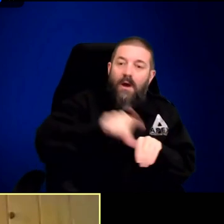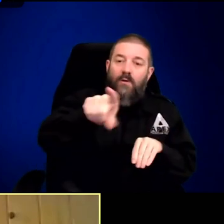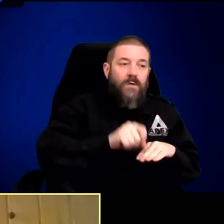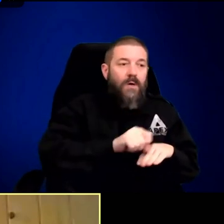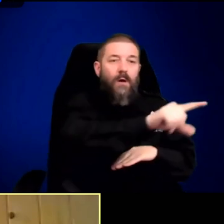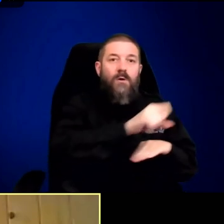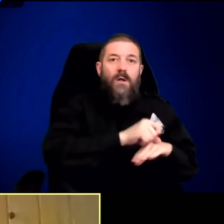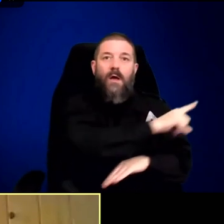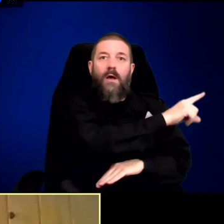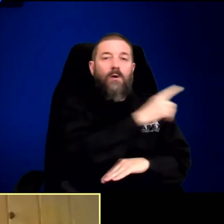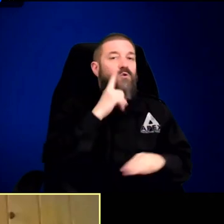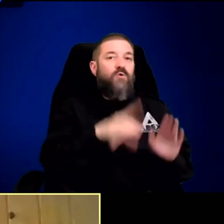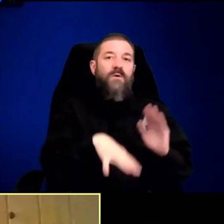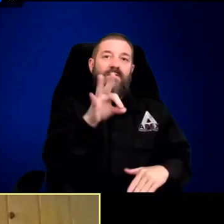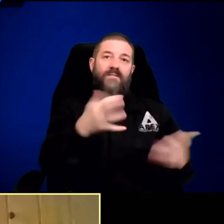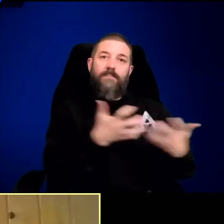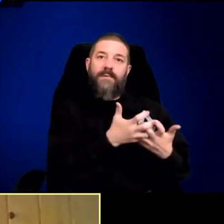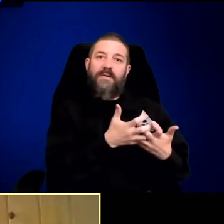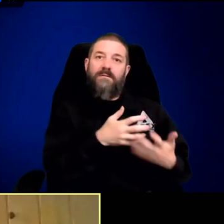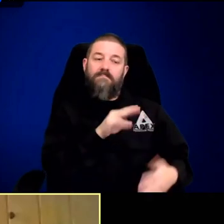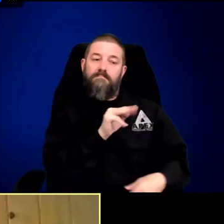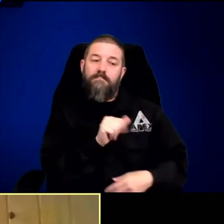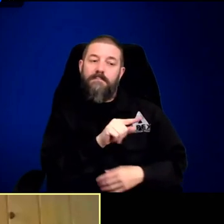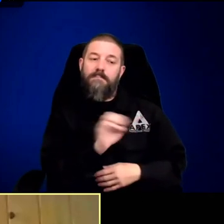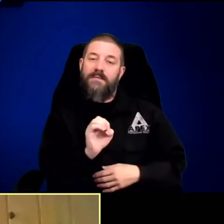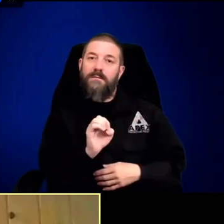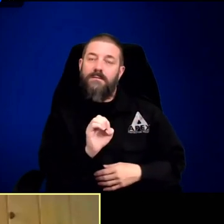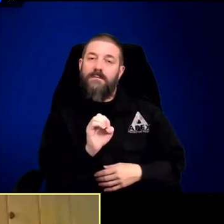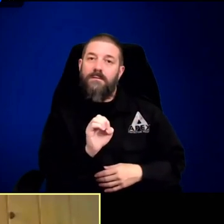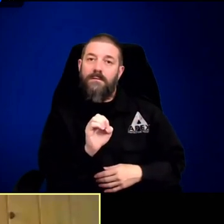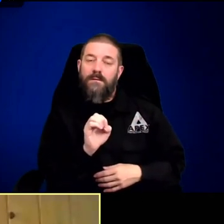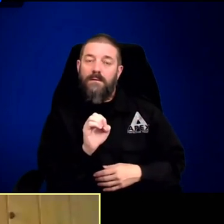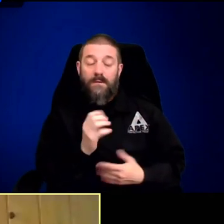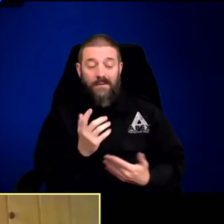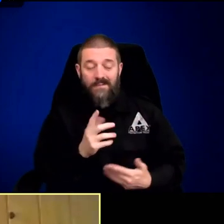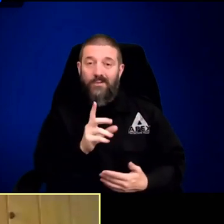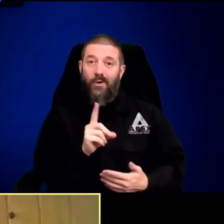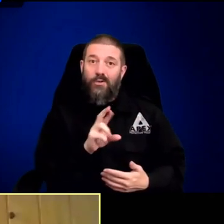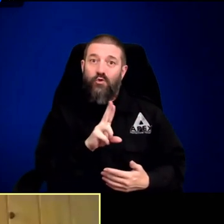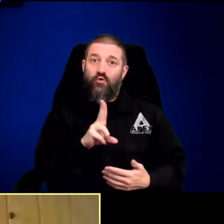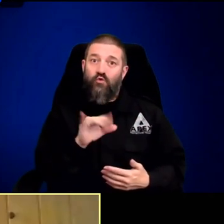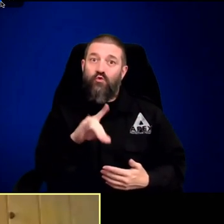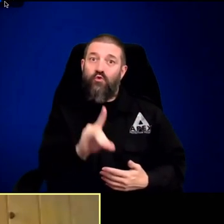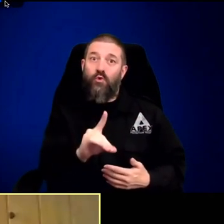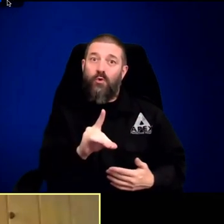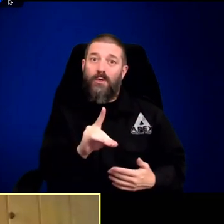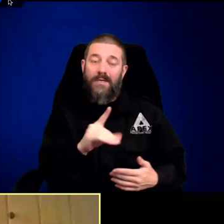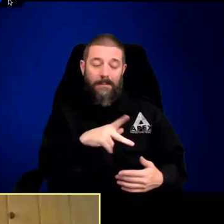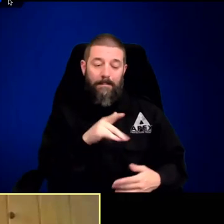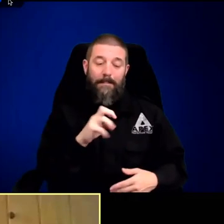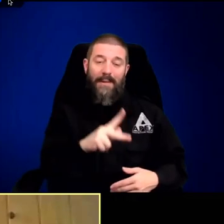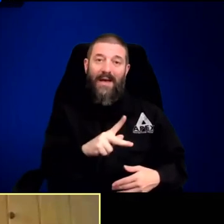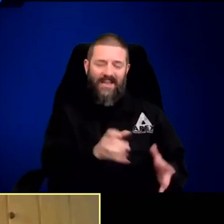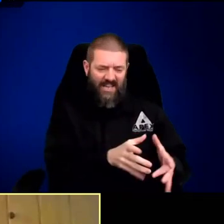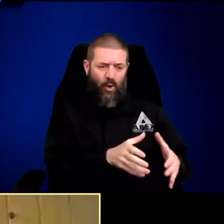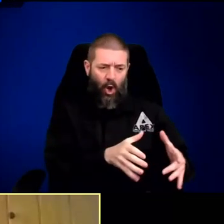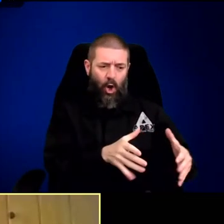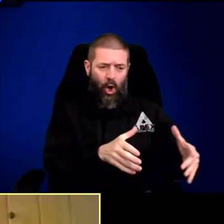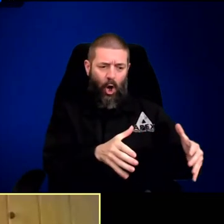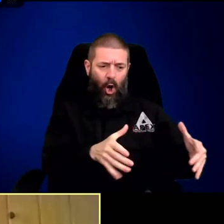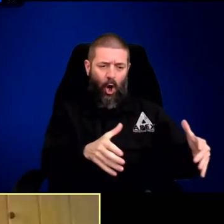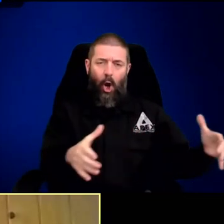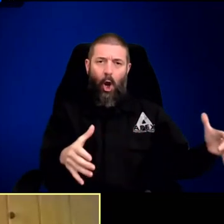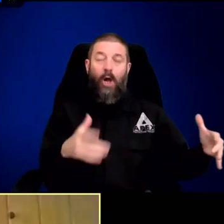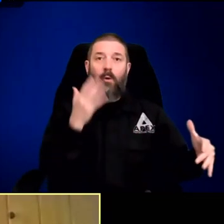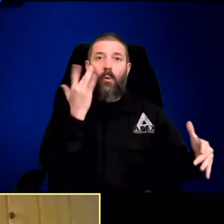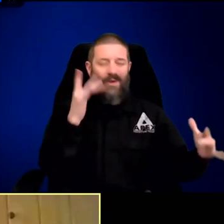to breed with each other. So that would encourage them to disperse to find mates that have no connection to them. So